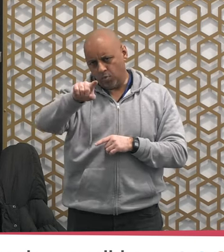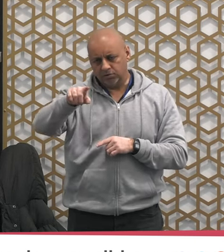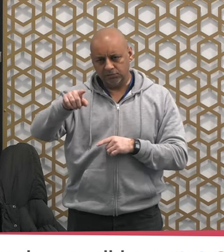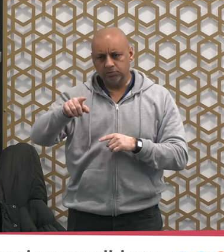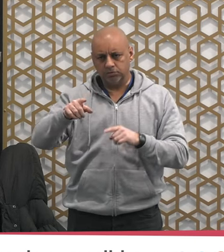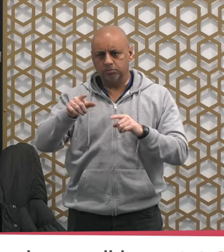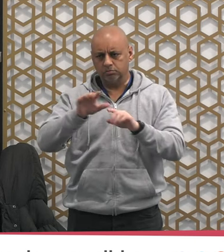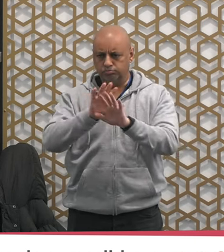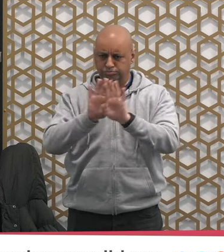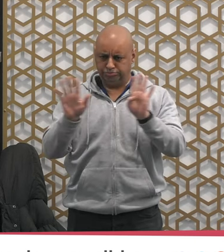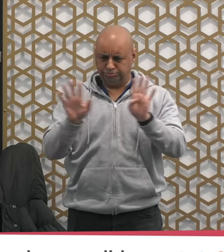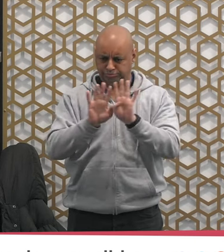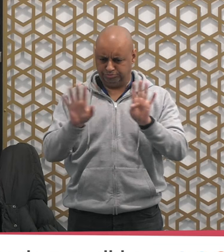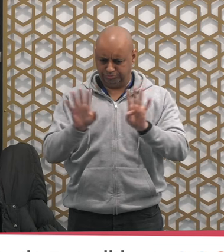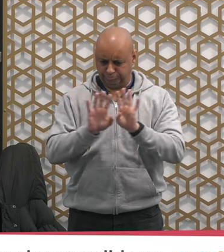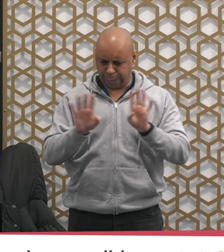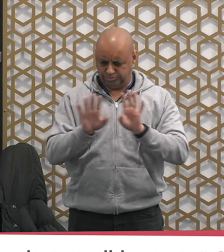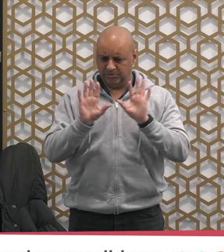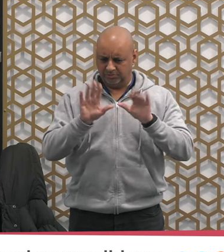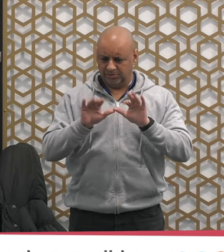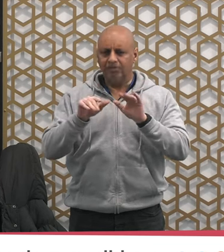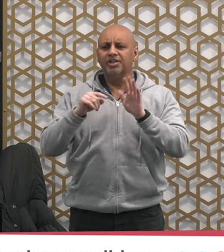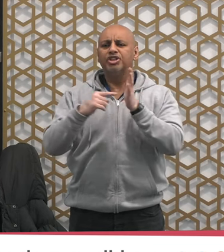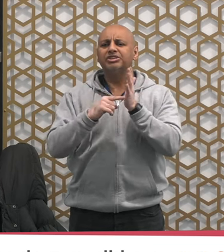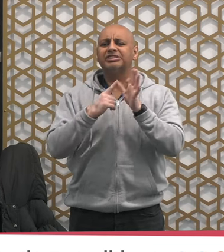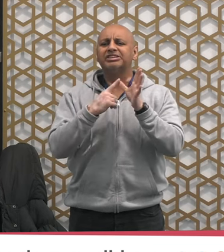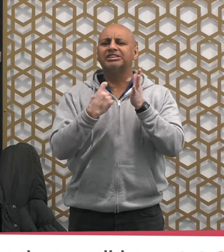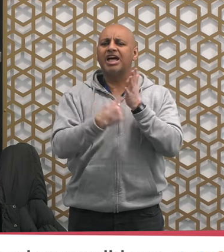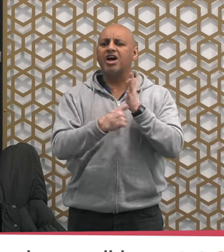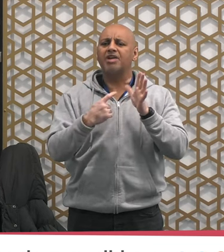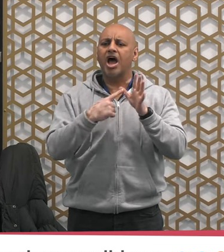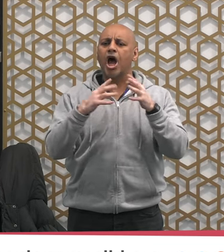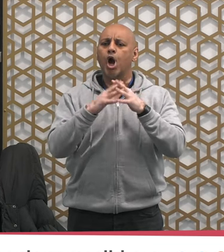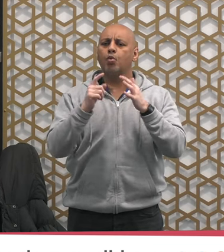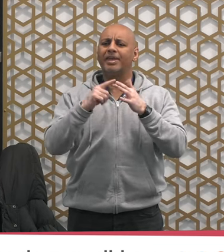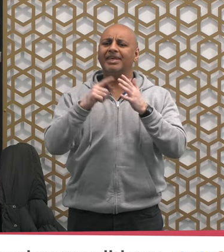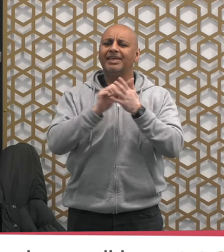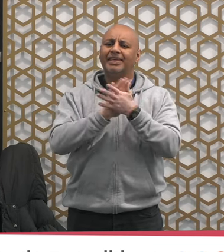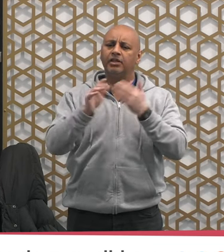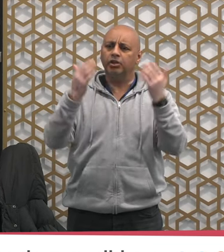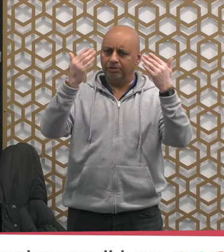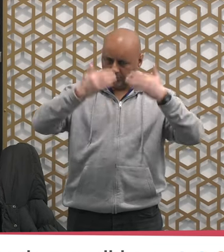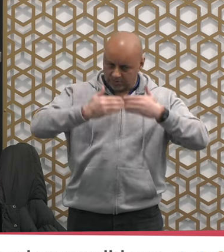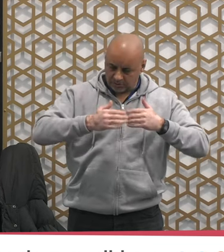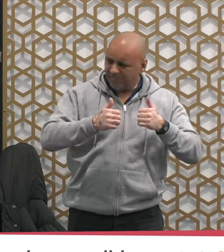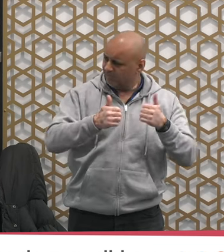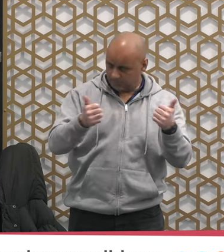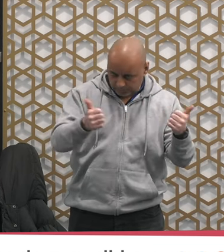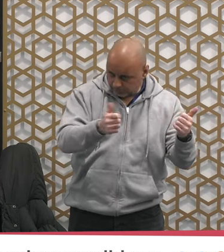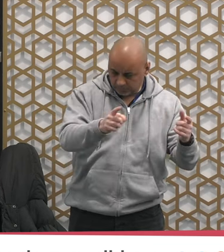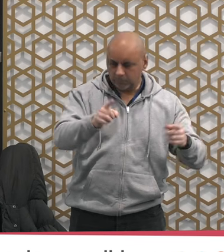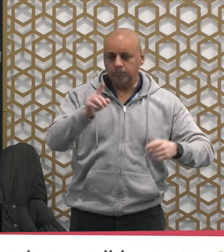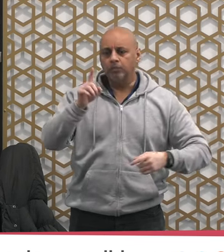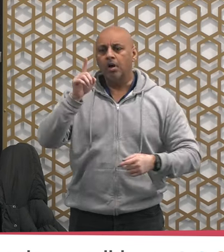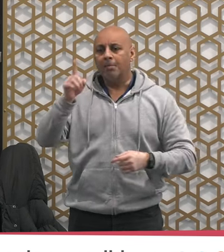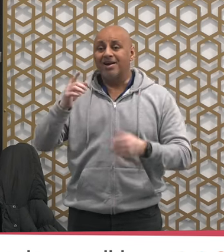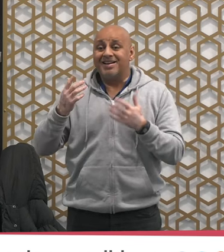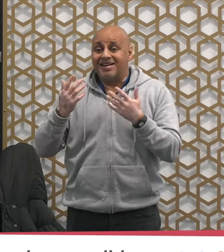it will be good if we can get into the habit of offering some night prayer now within the month of